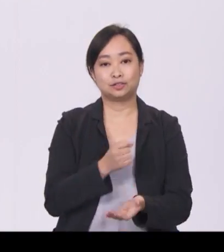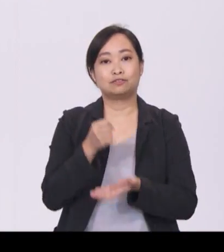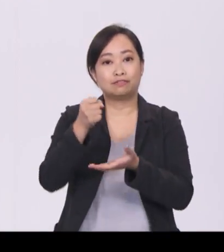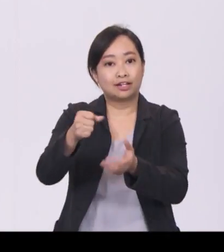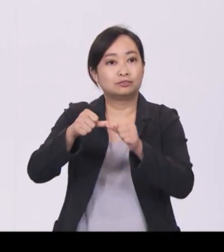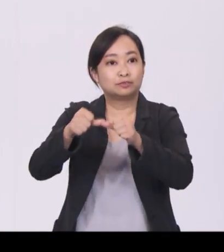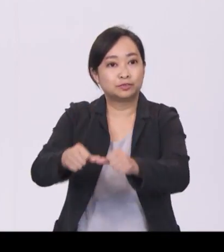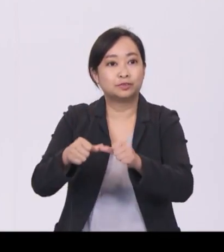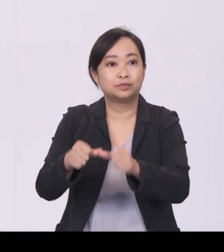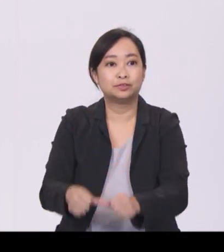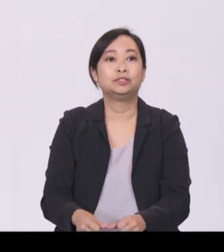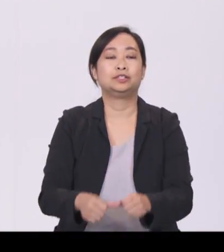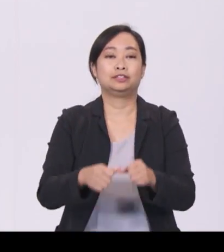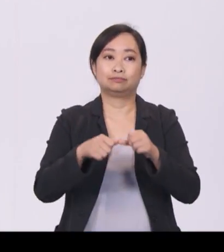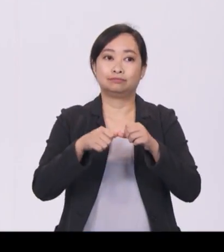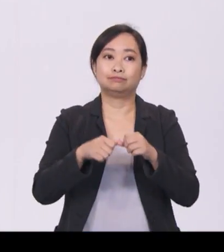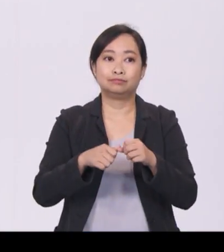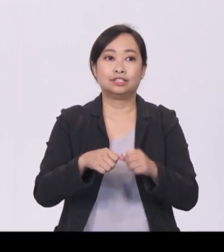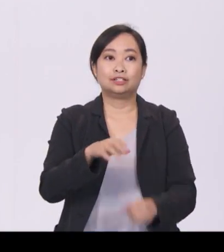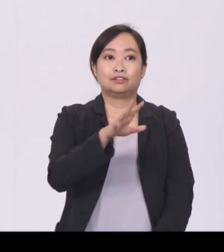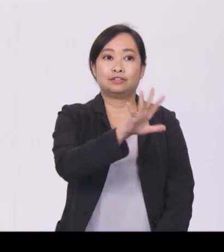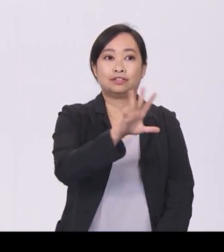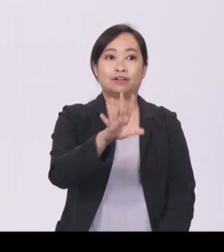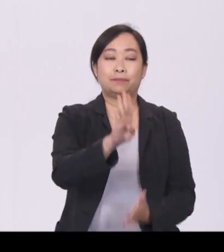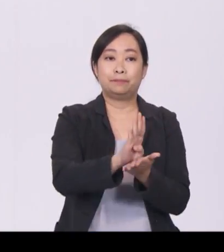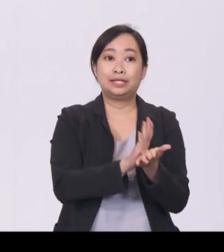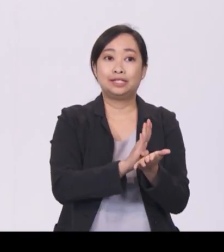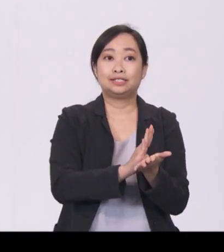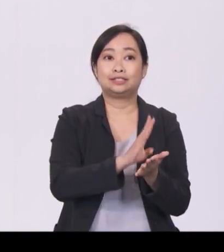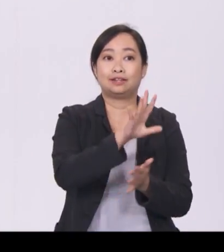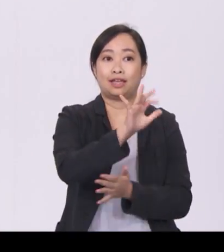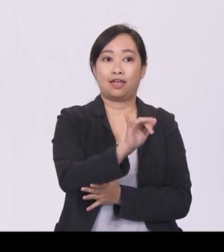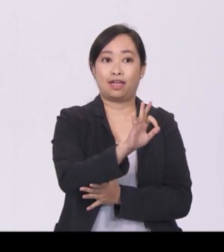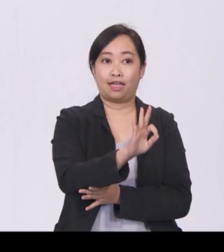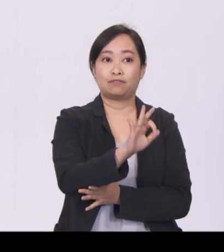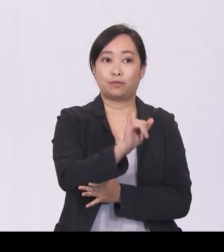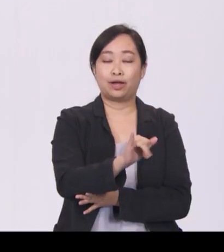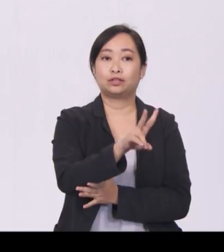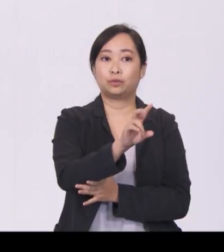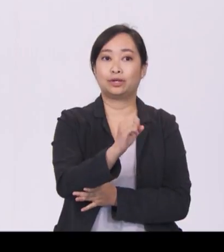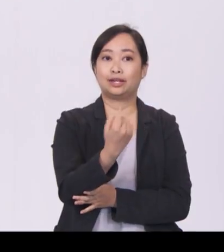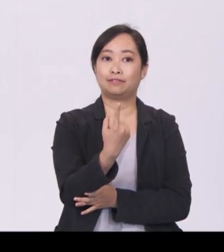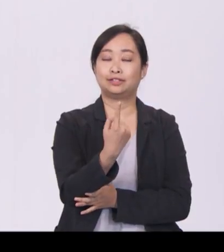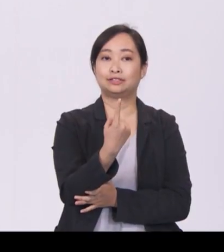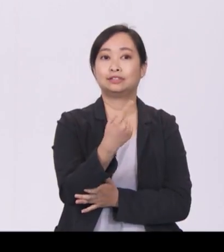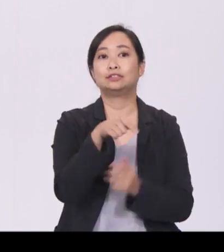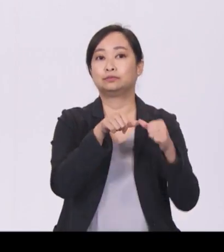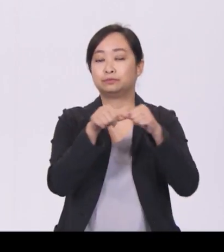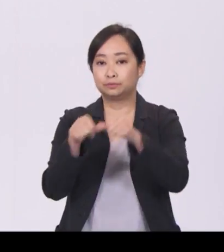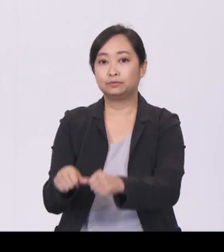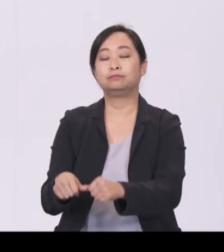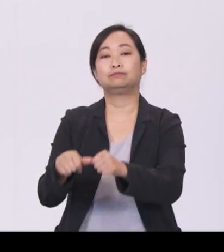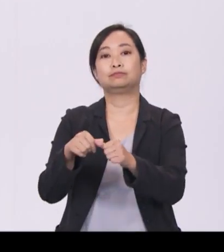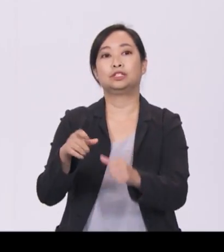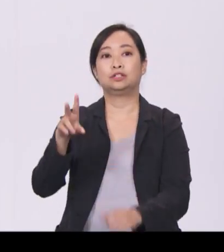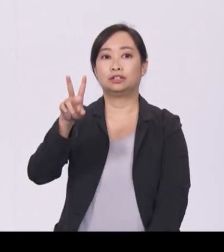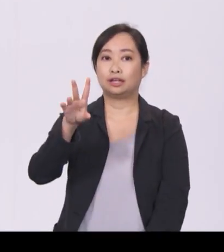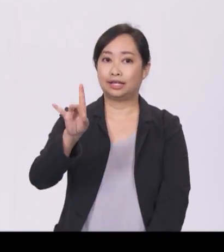.0 billion in FY 2011 to an estimated $89.1 billion in